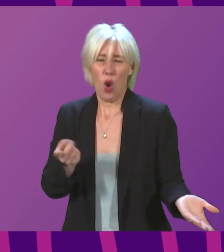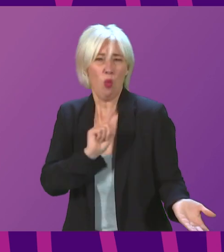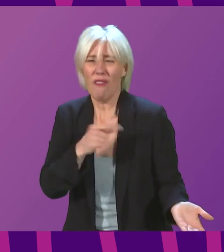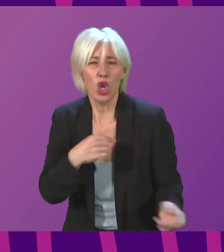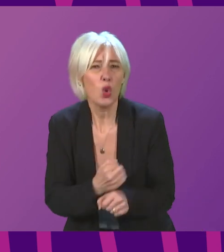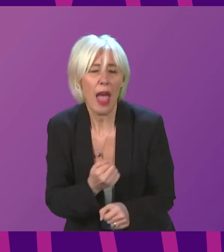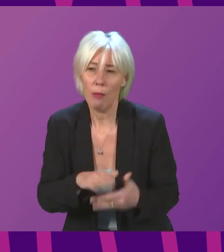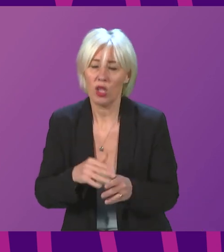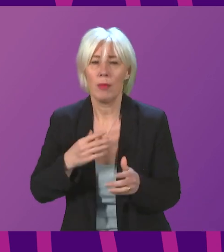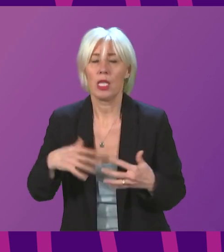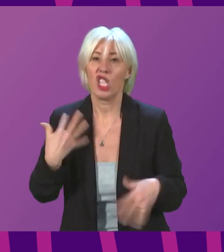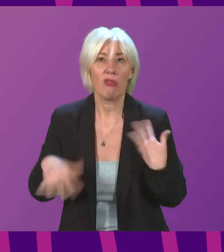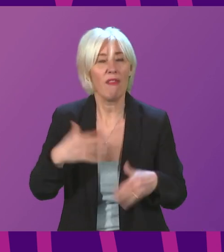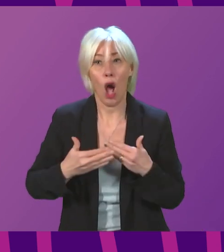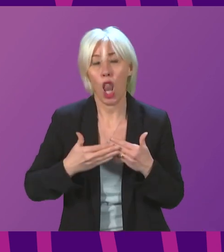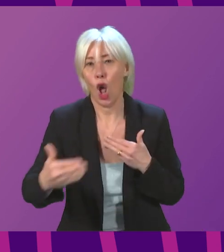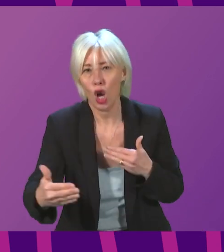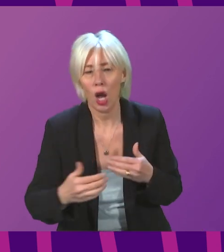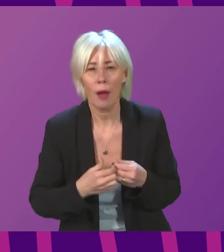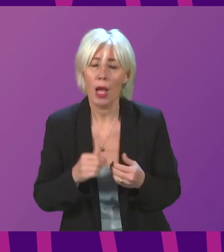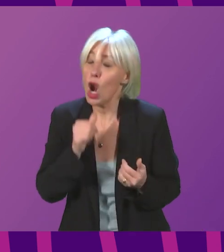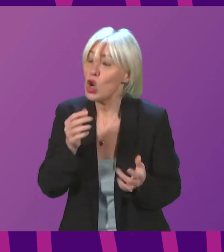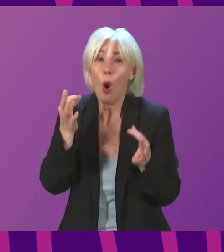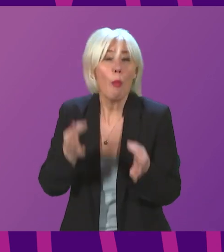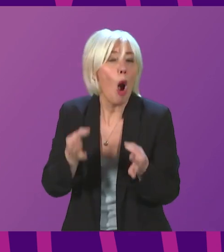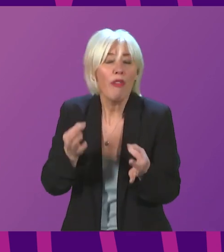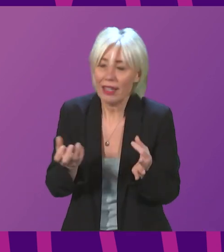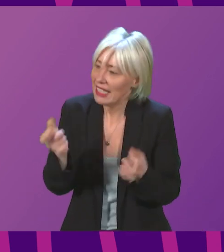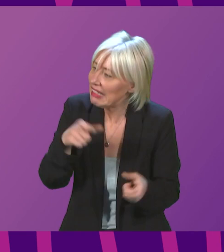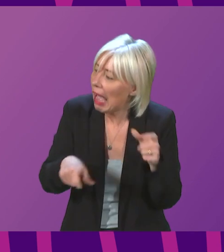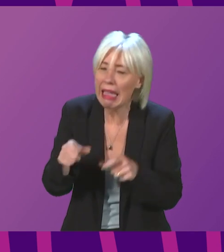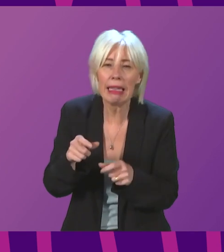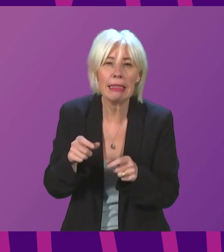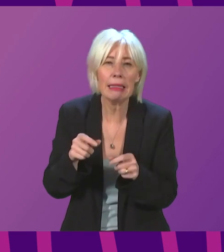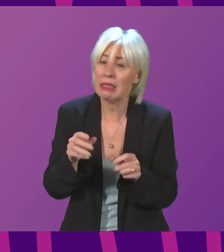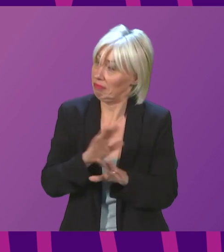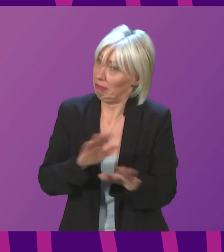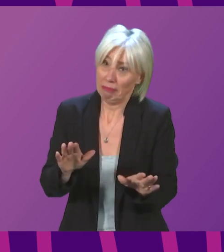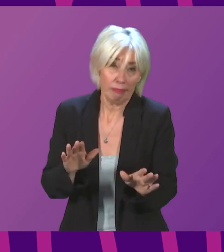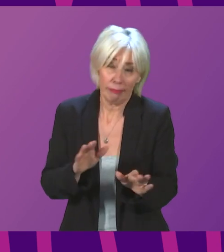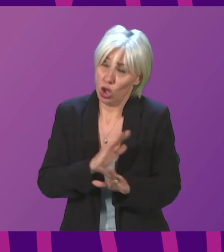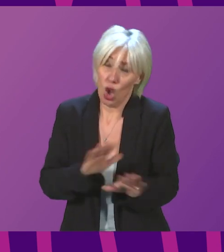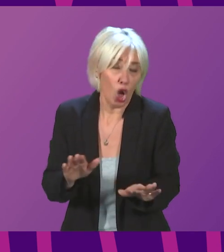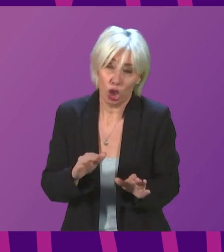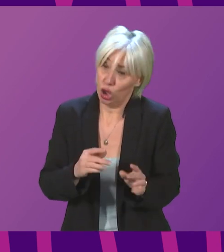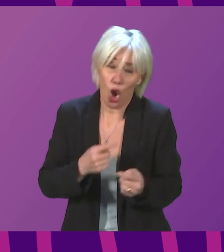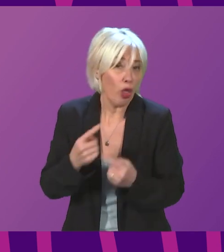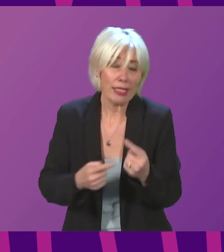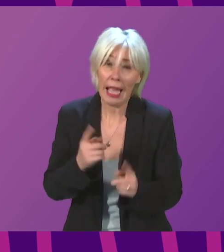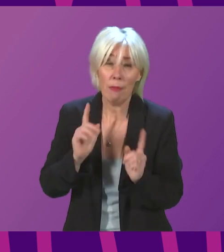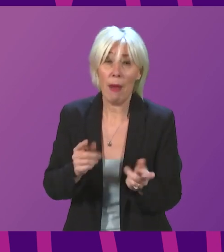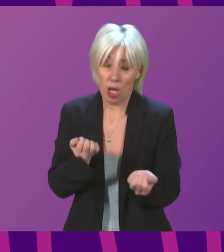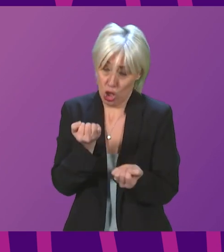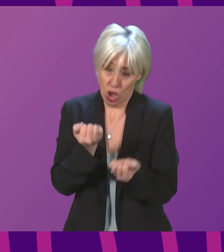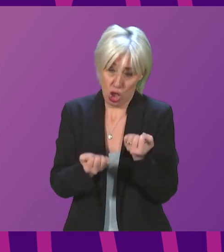that we're living through? So this is not a perfect science. It is not an exact science all of the time. But these judgments,